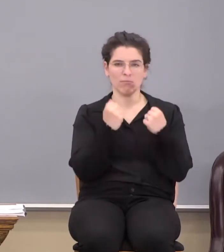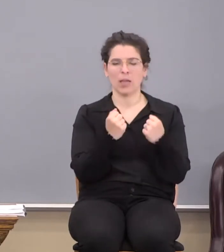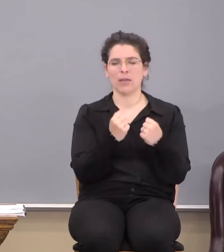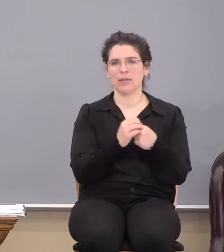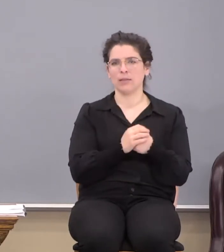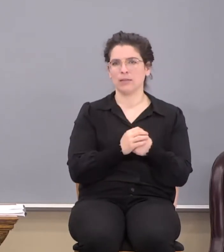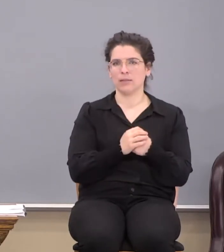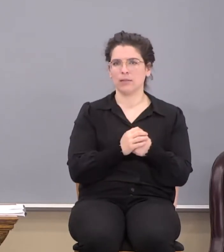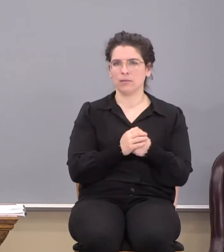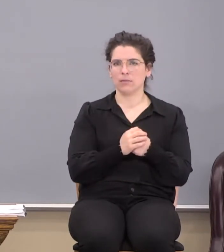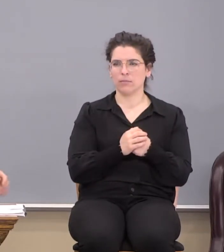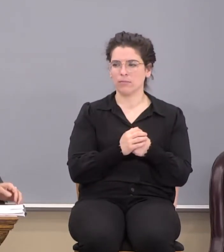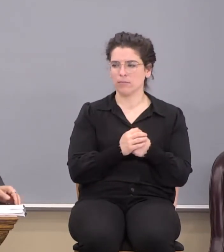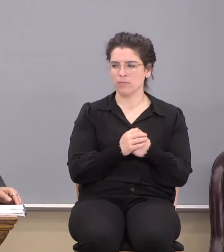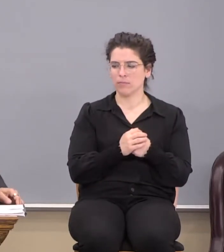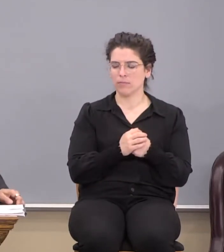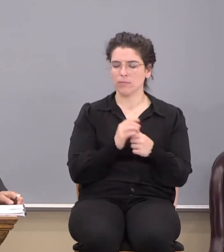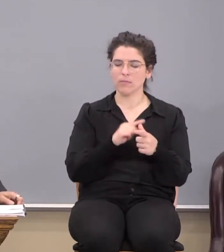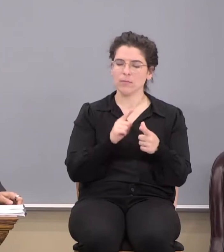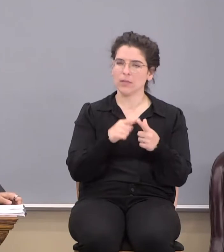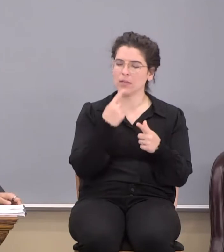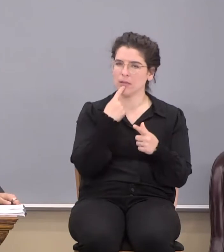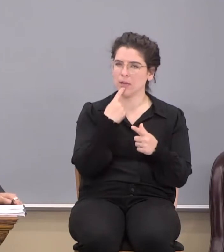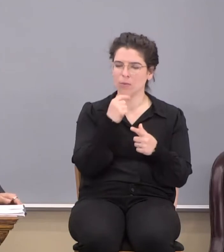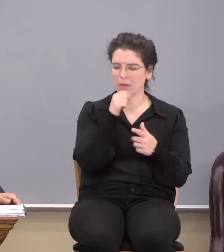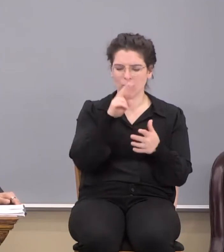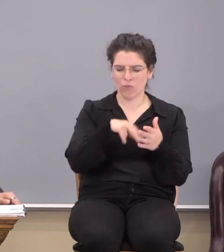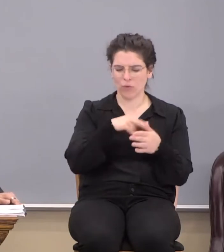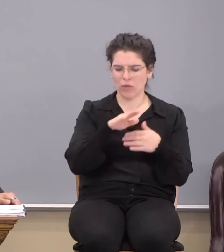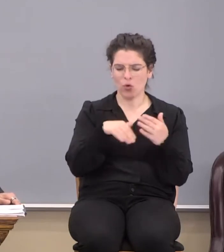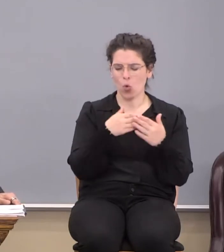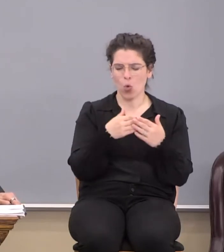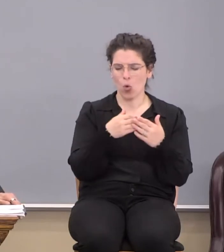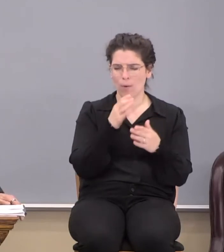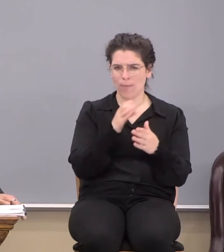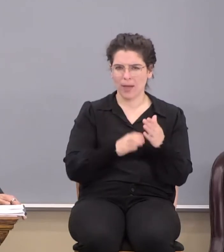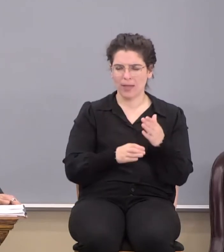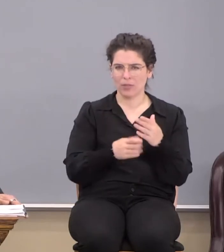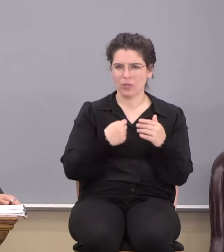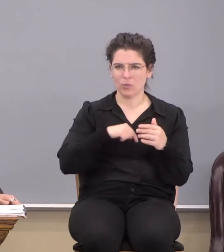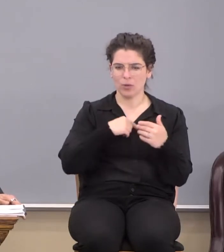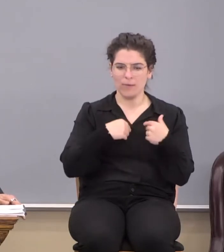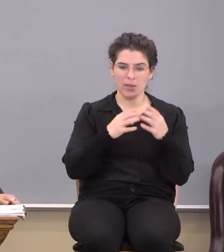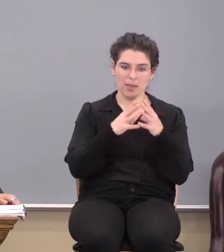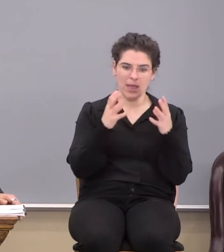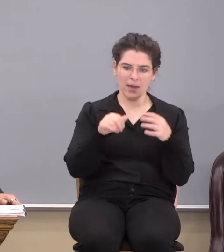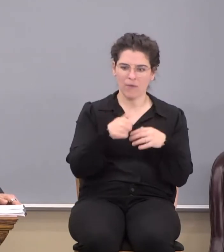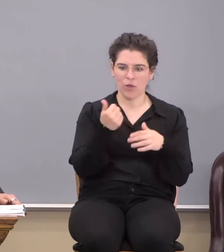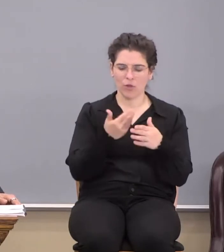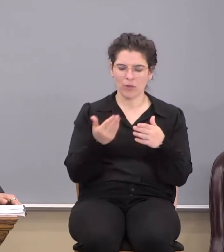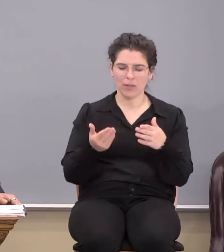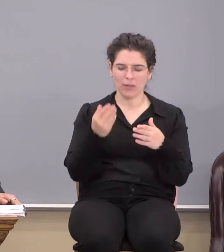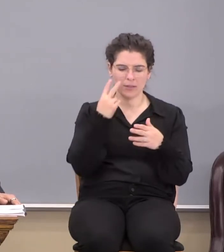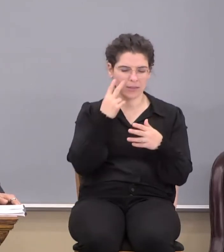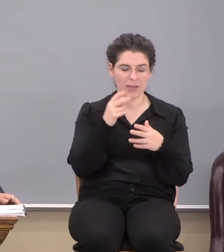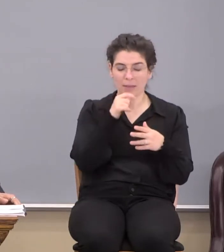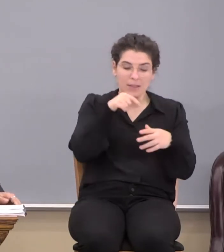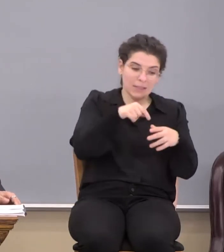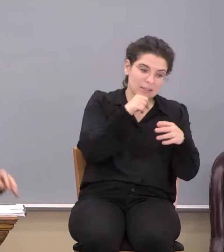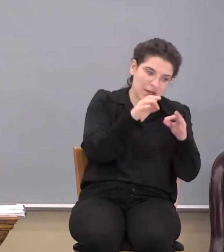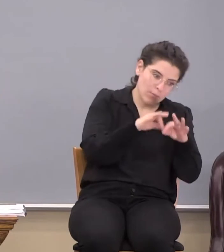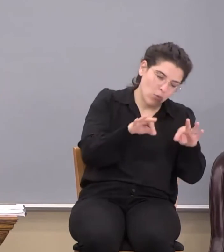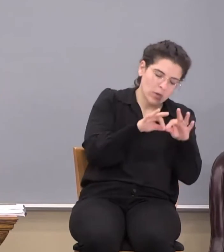You see that? And then he says this. We're not going to read this whole extended passage because we have a lot of other things to look at. Not that this isn't important.